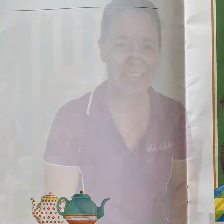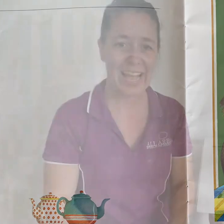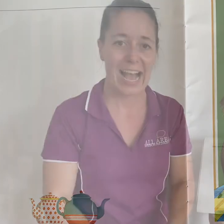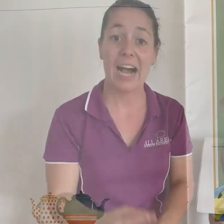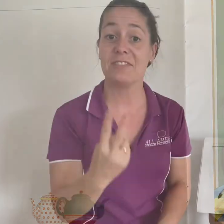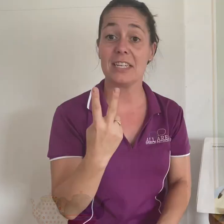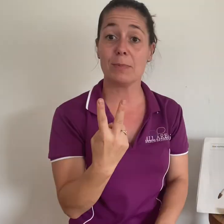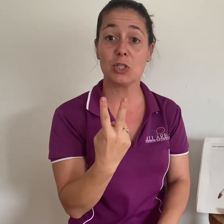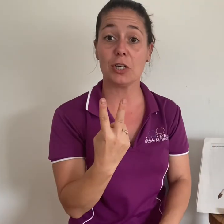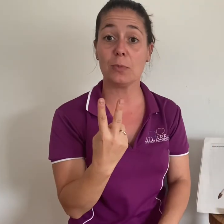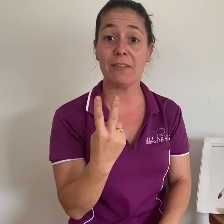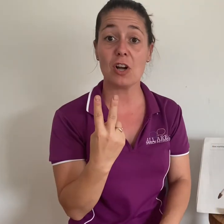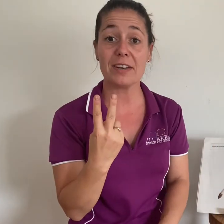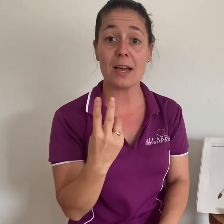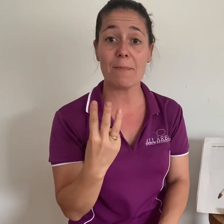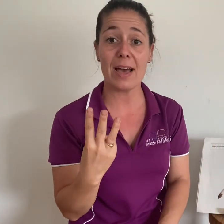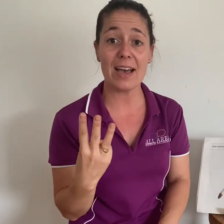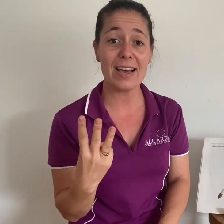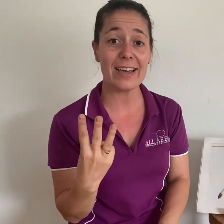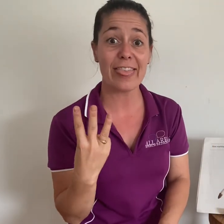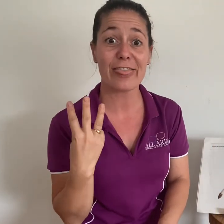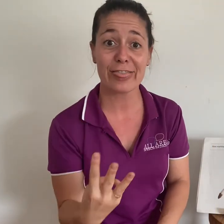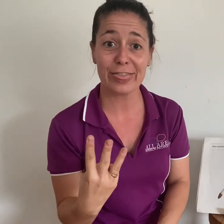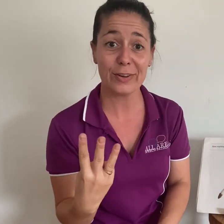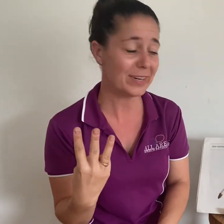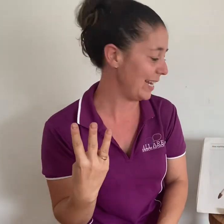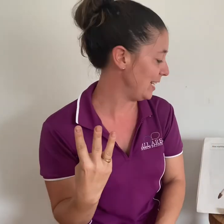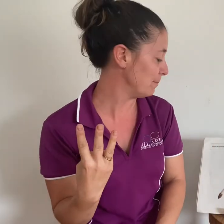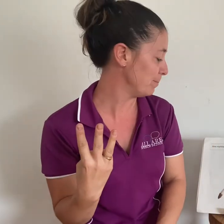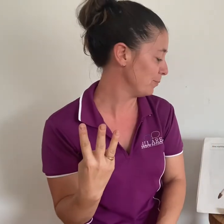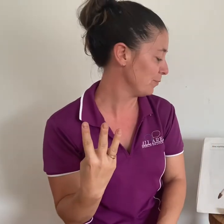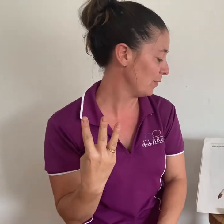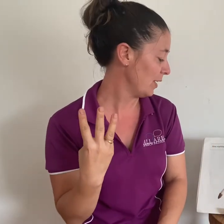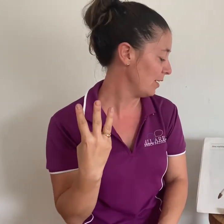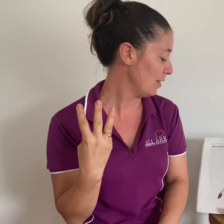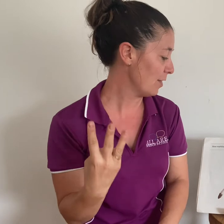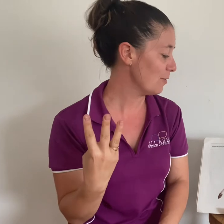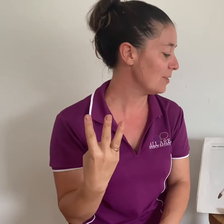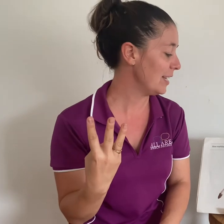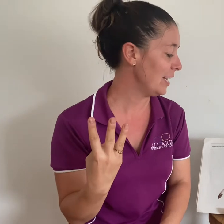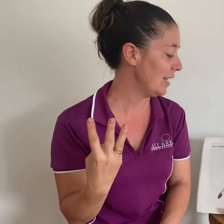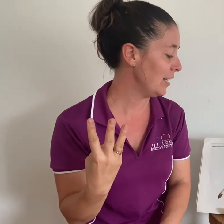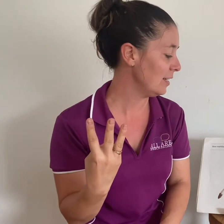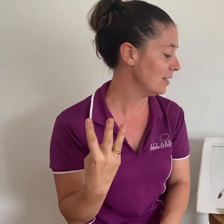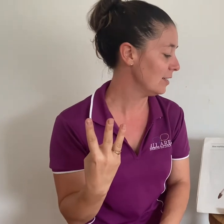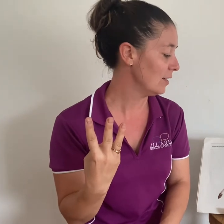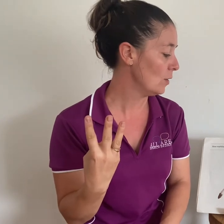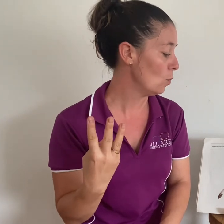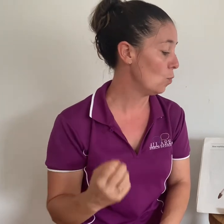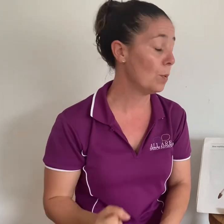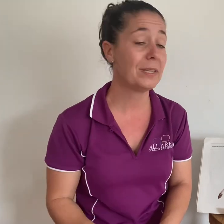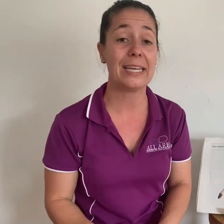after number two we've got number three three wobbling